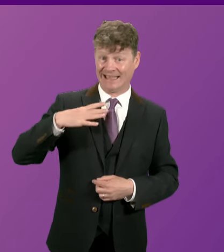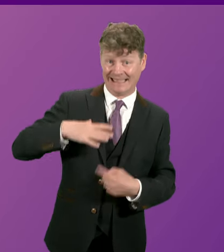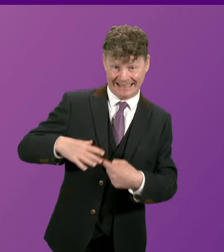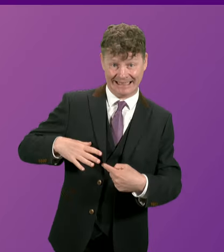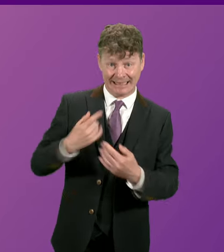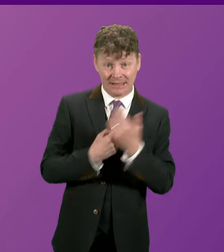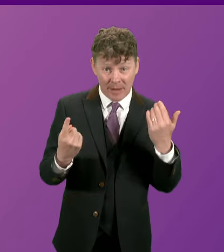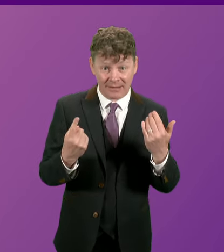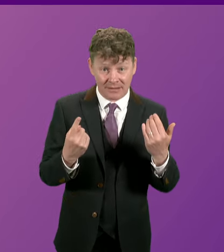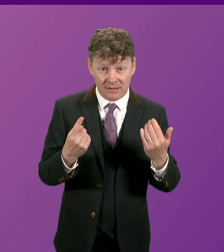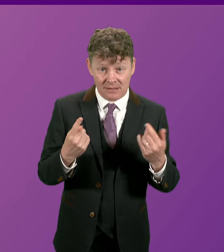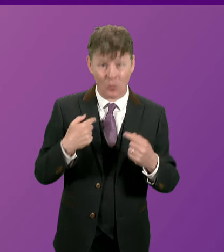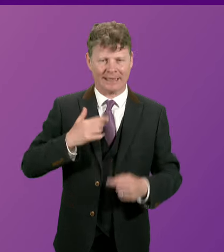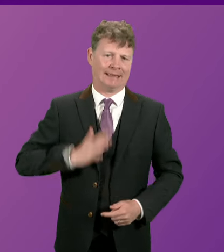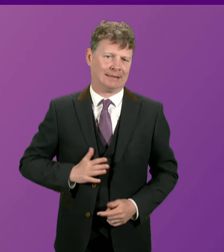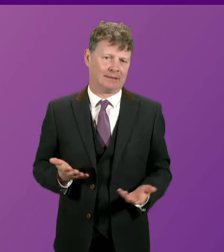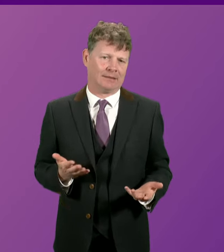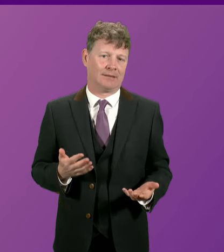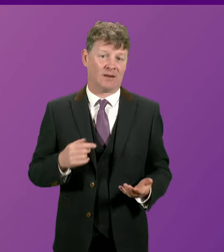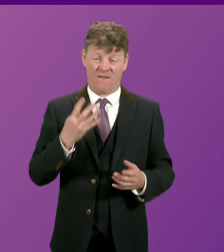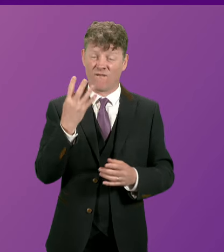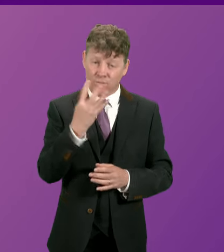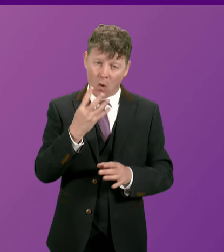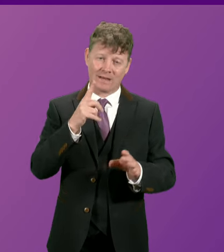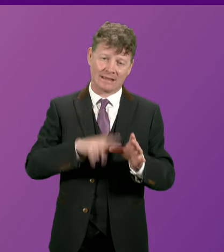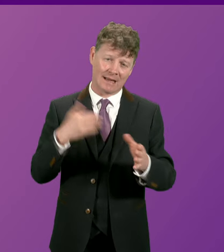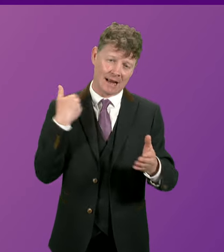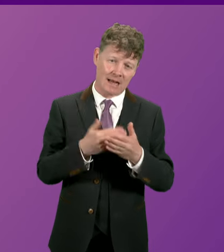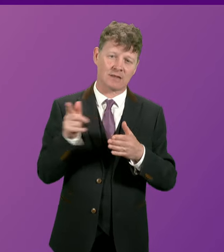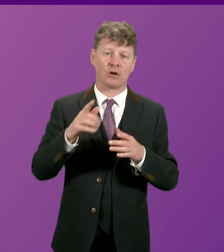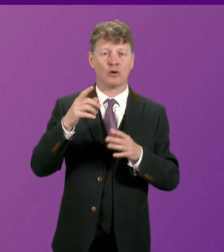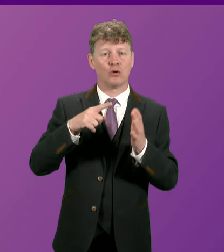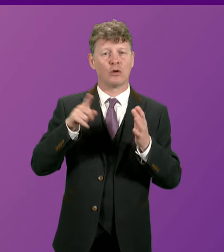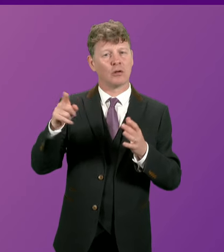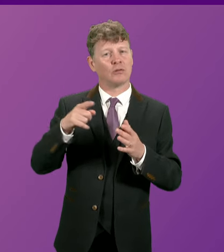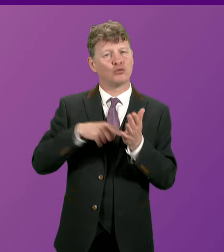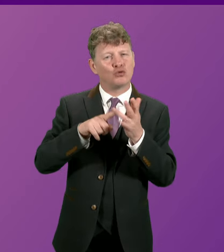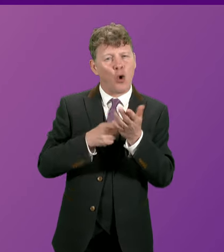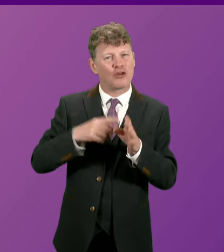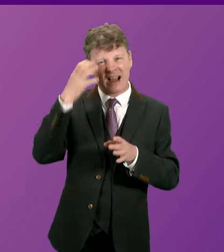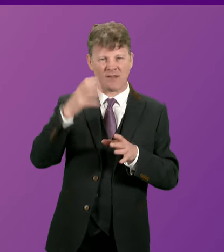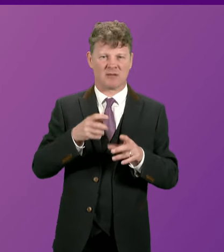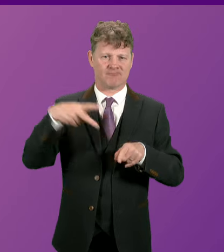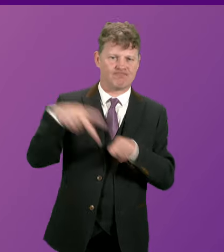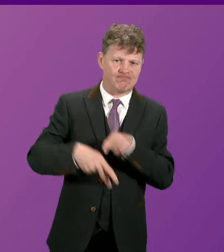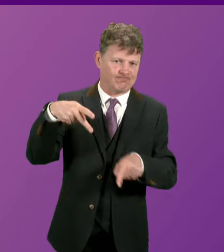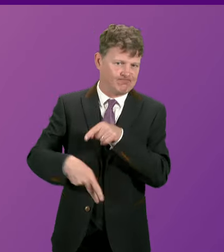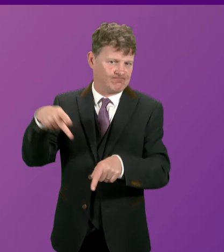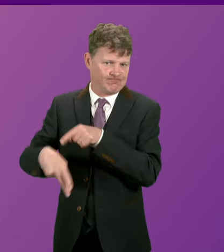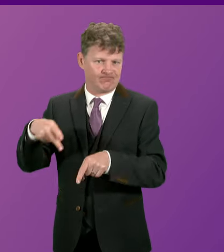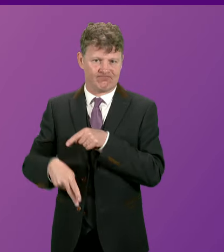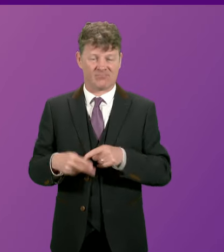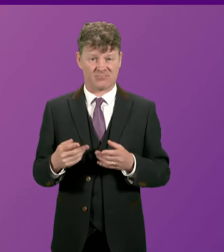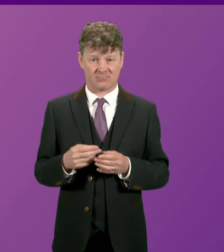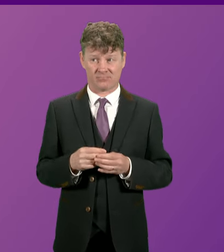because this country has suffered 14 years of austerity from a government that hasn't won an election